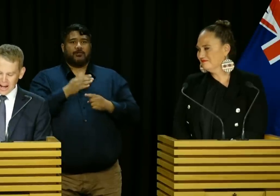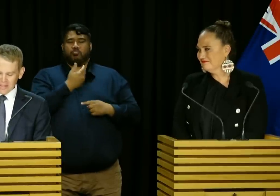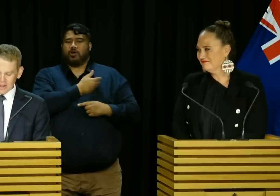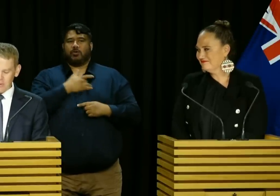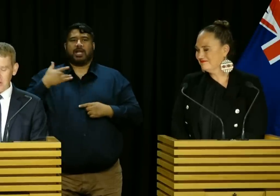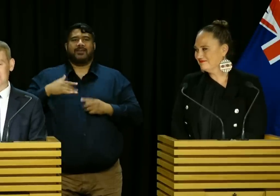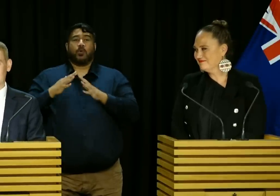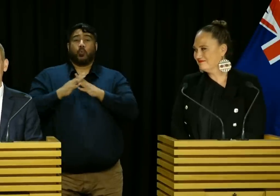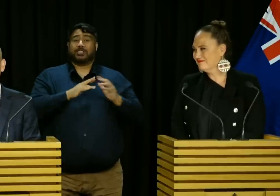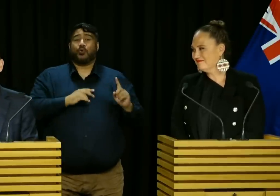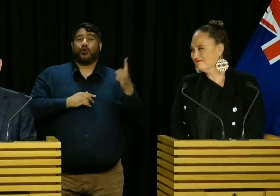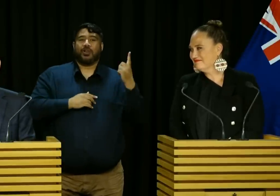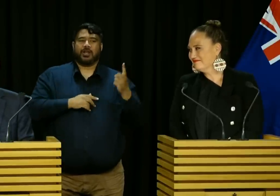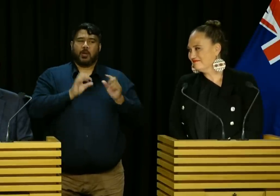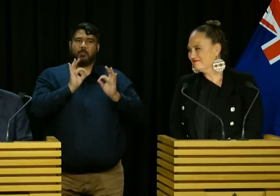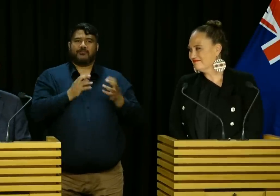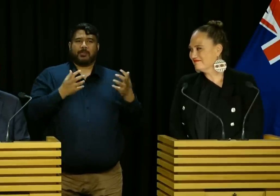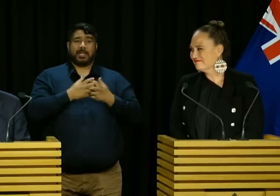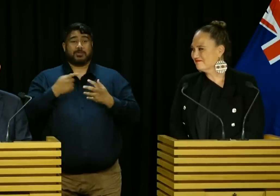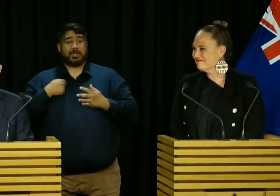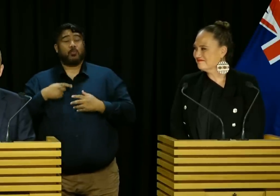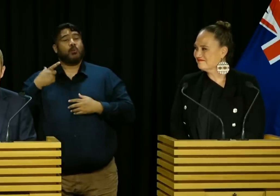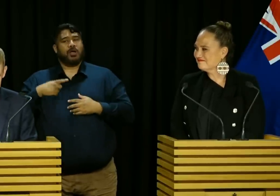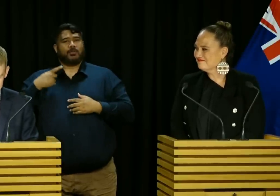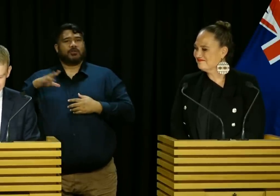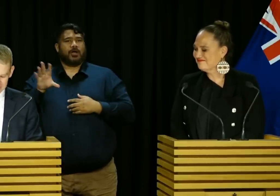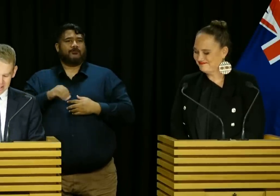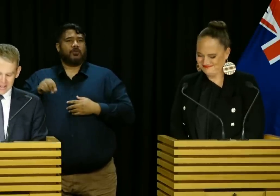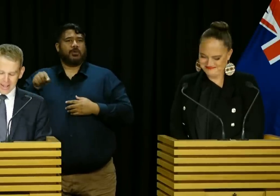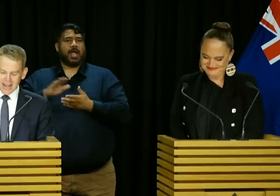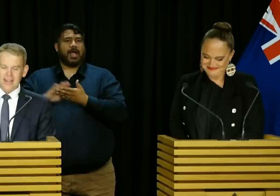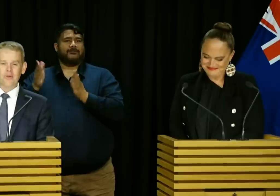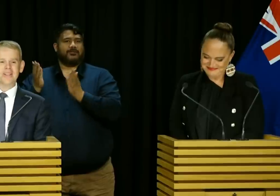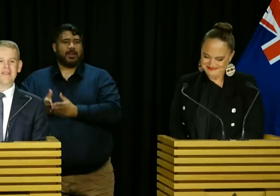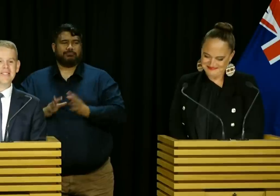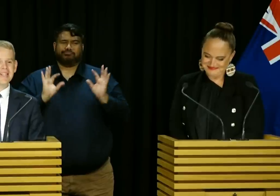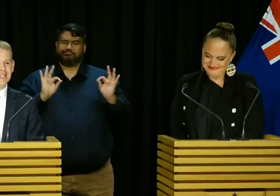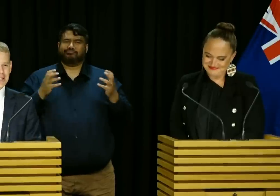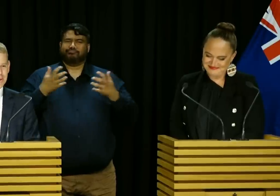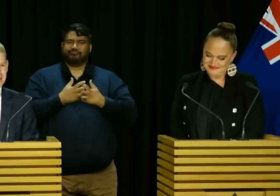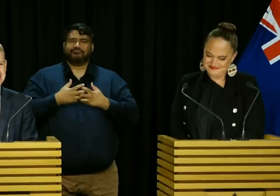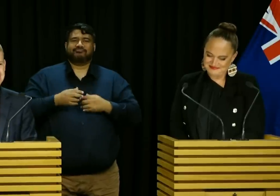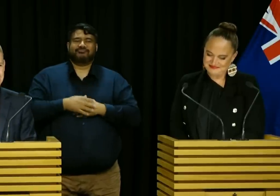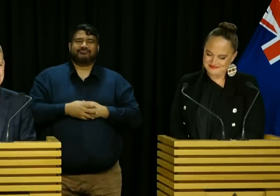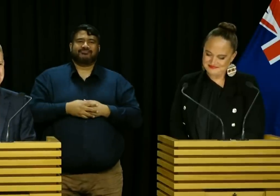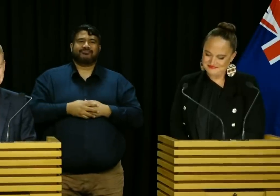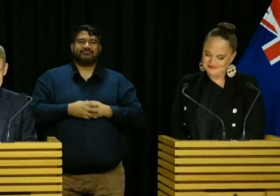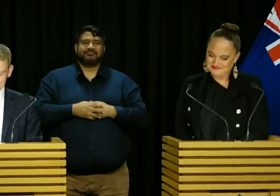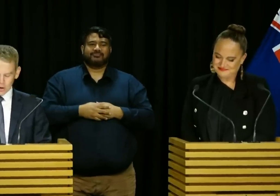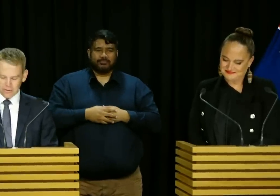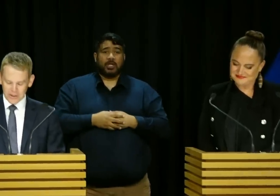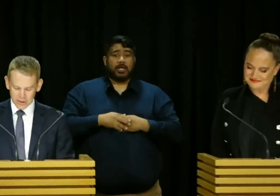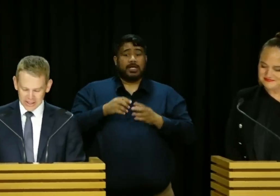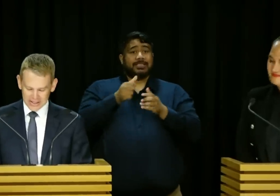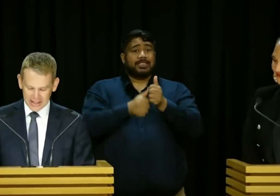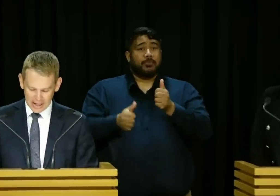I can't think of a better sidekick for a Prime Minister from the hut. Kelvin Davis continues as the Deputy Leader